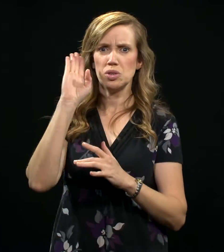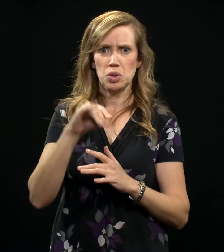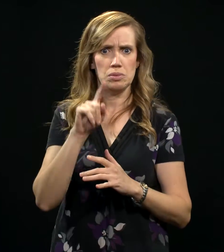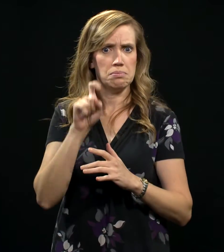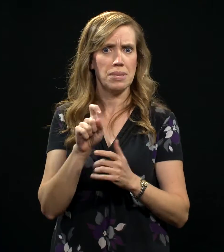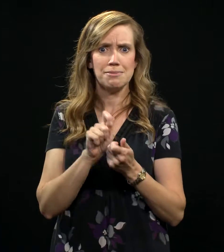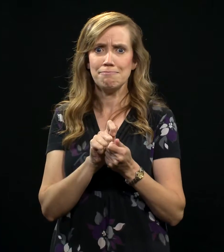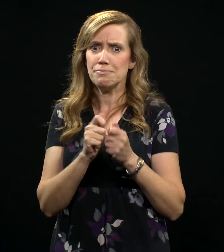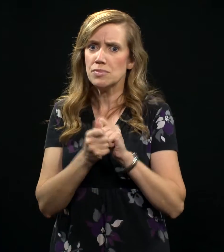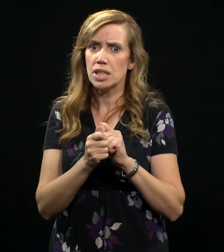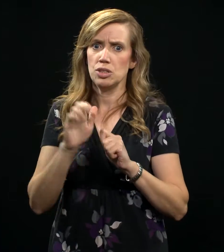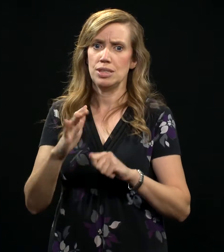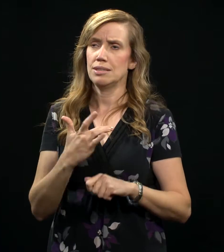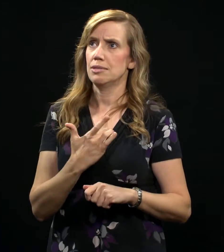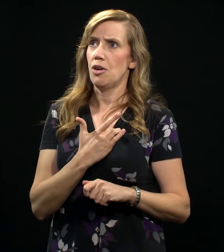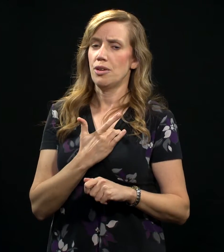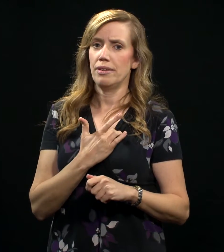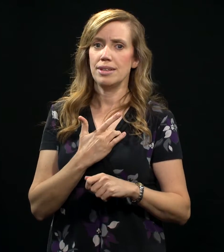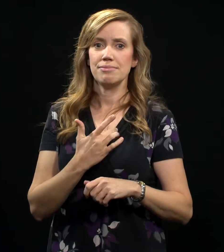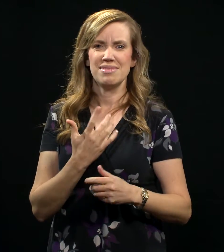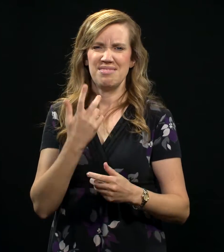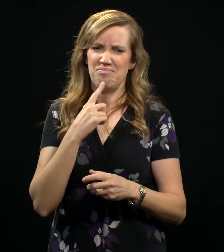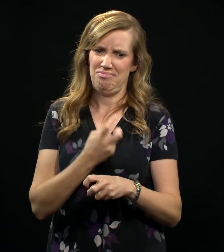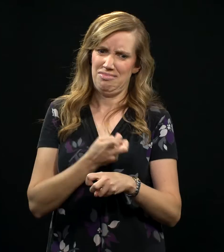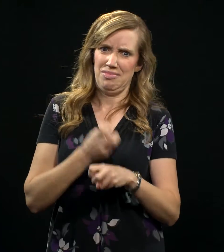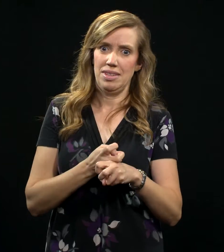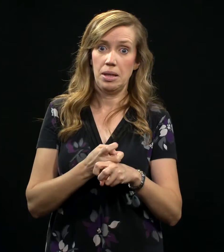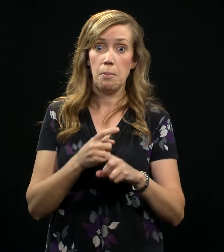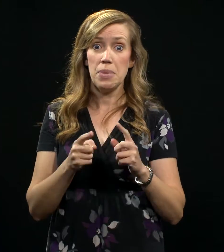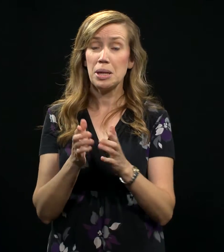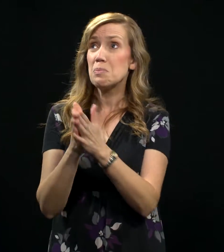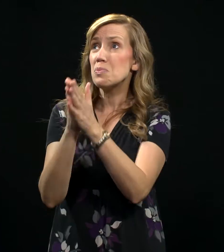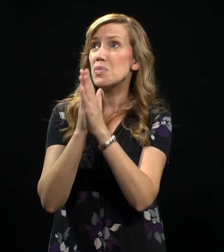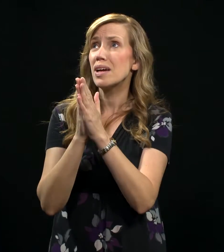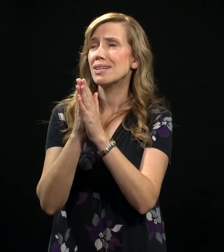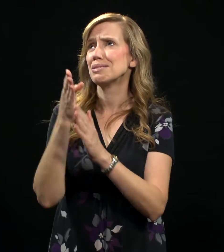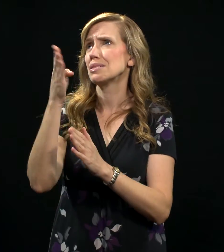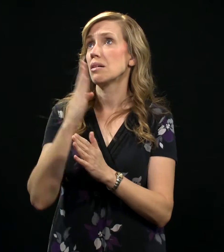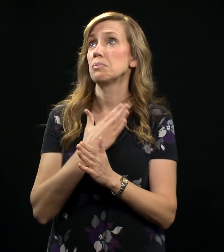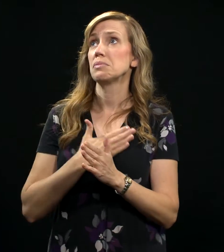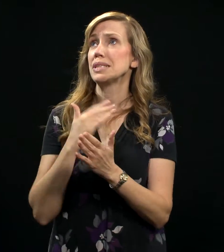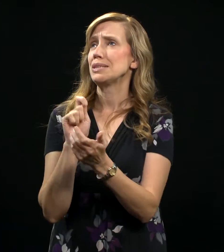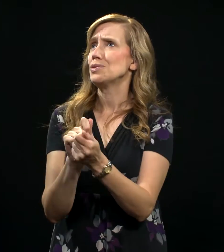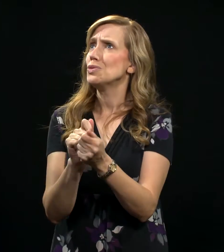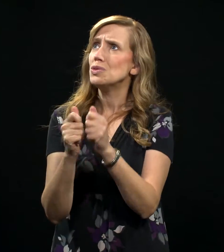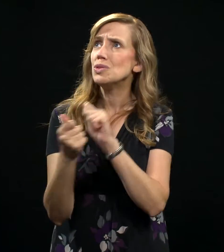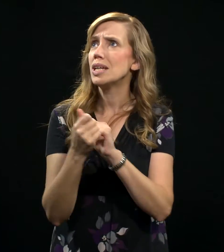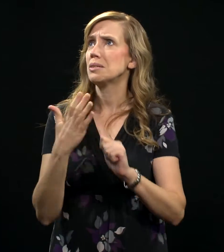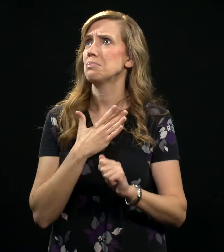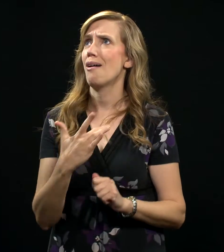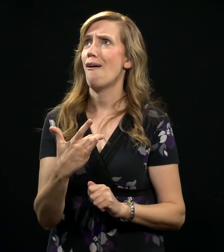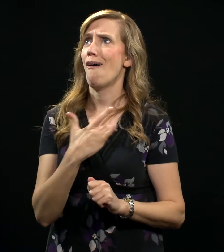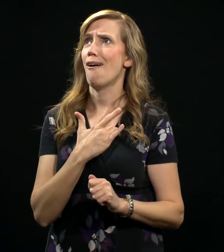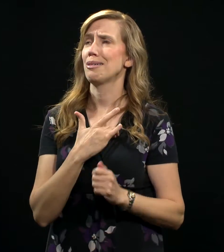needed to be different. He had a hard heart. So he prayed a big prayer and asked God to change his heart and make him tender.